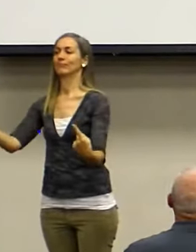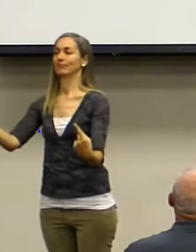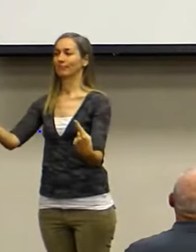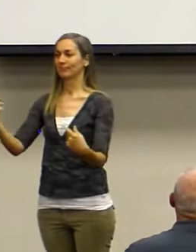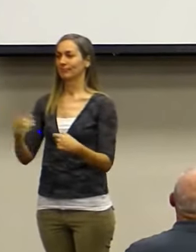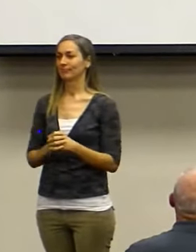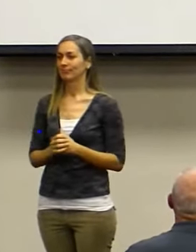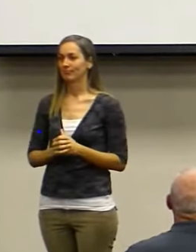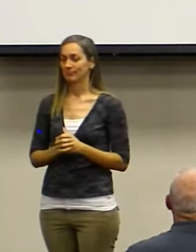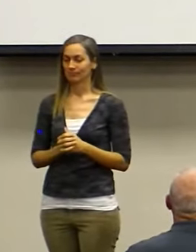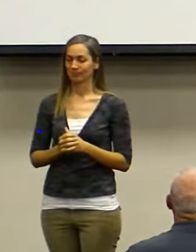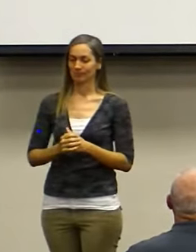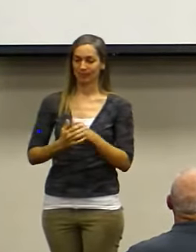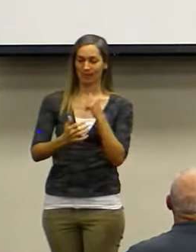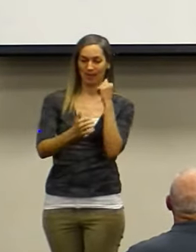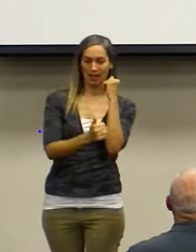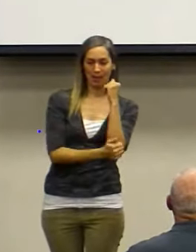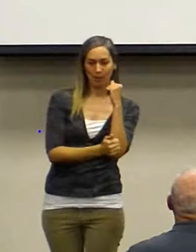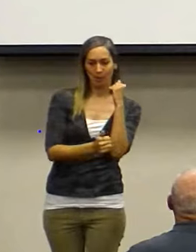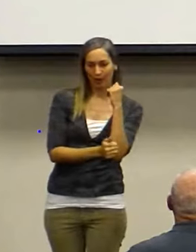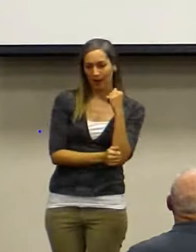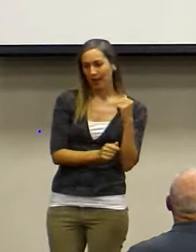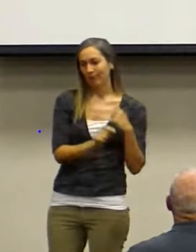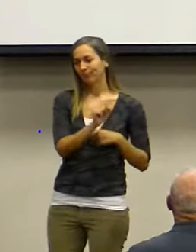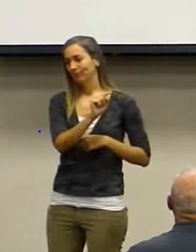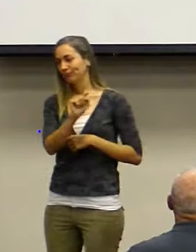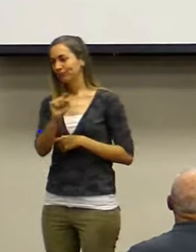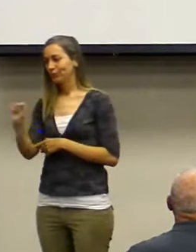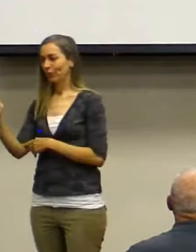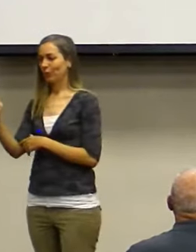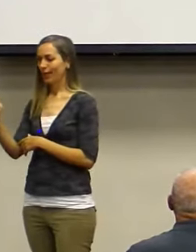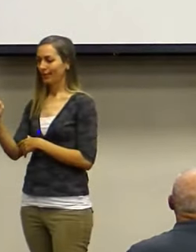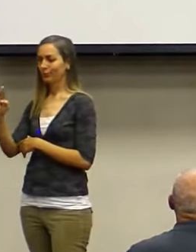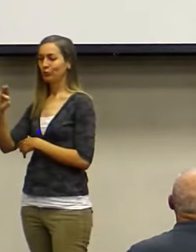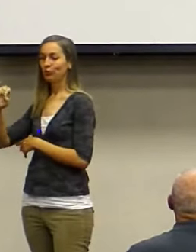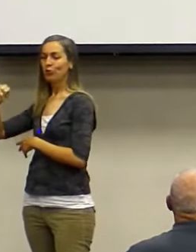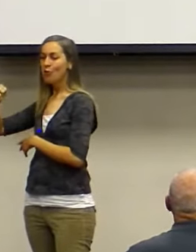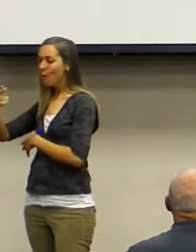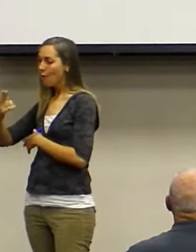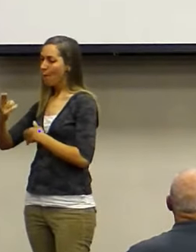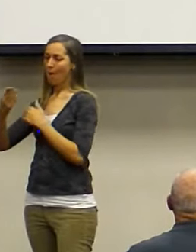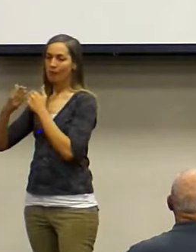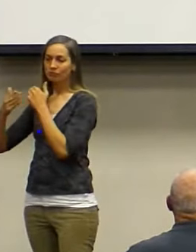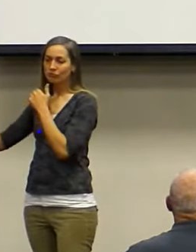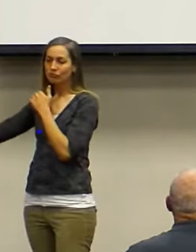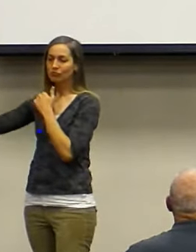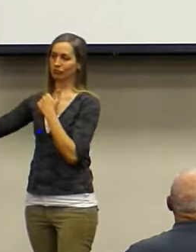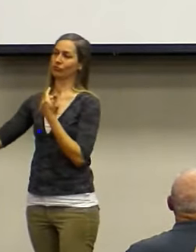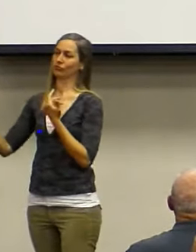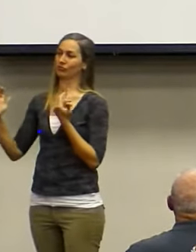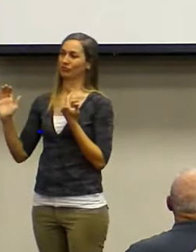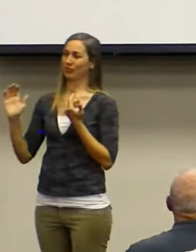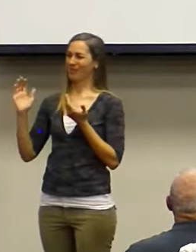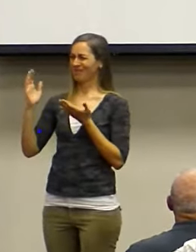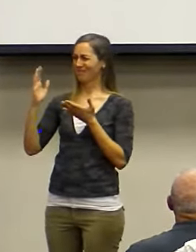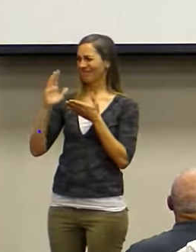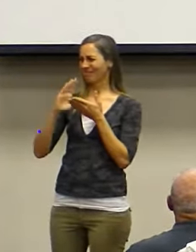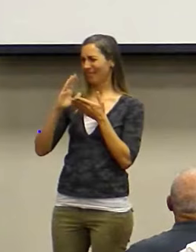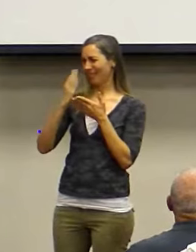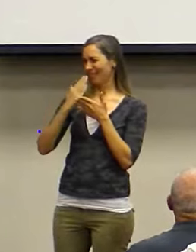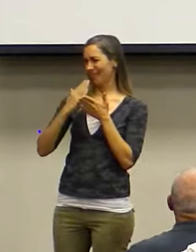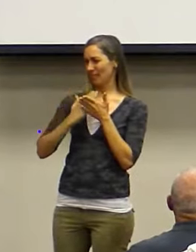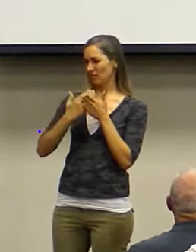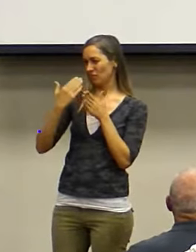From Abraham to Noah, all the way through. So this lesson is to remind us of what faithfulness